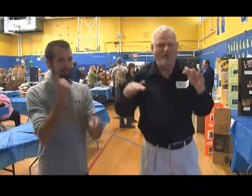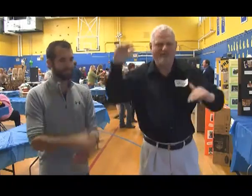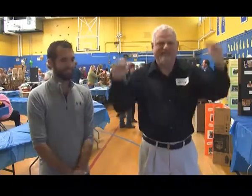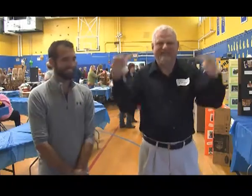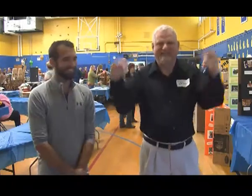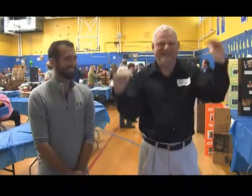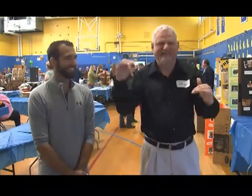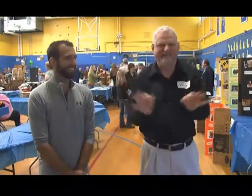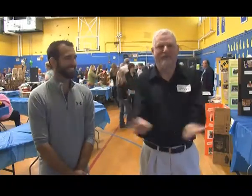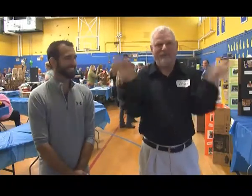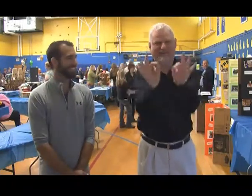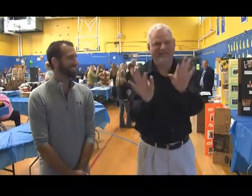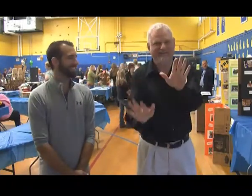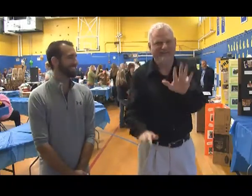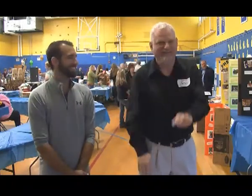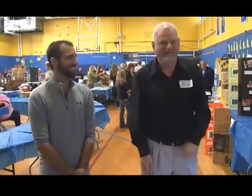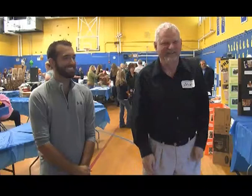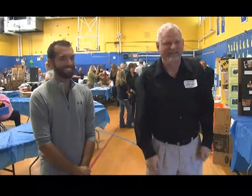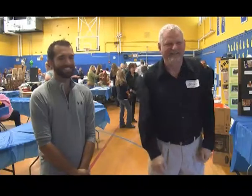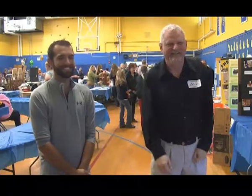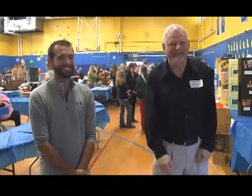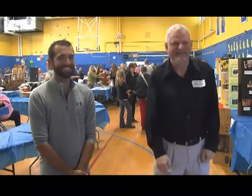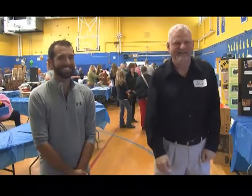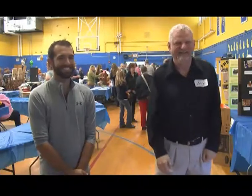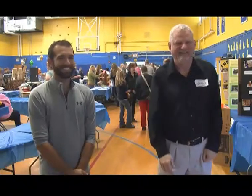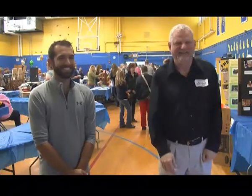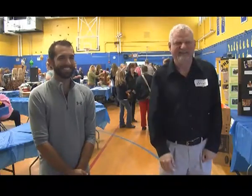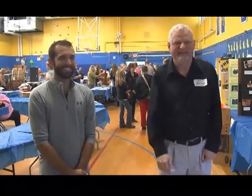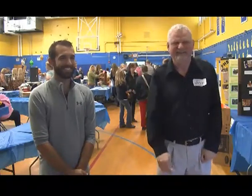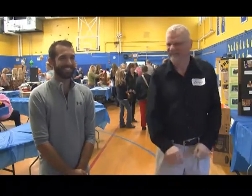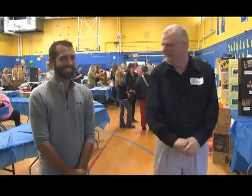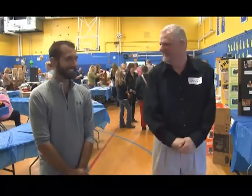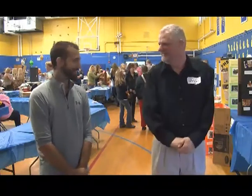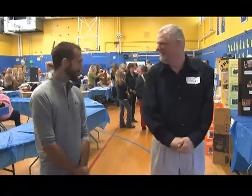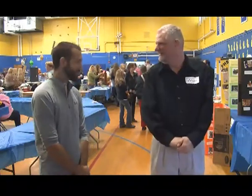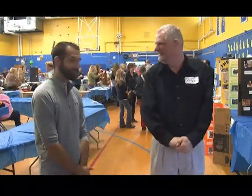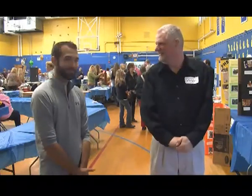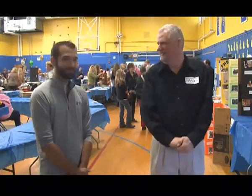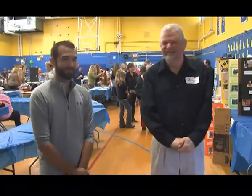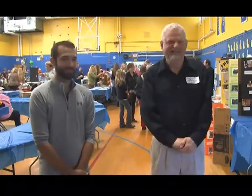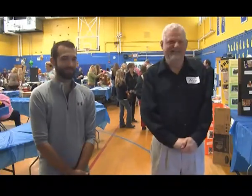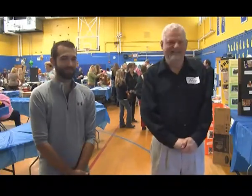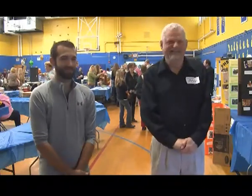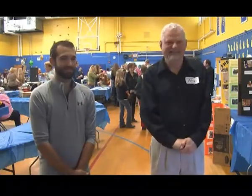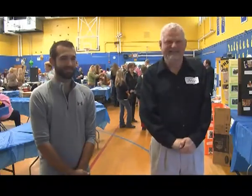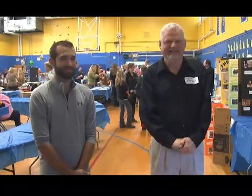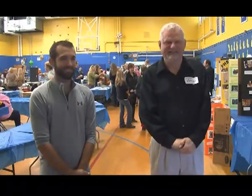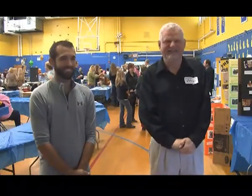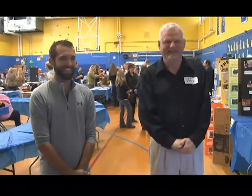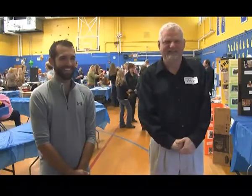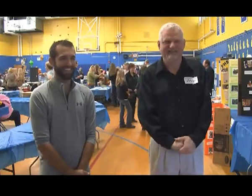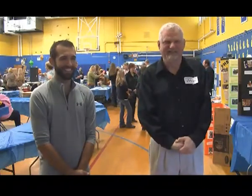So, and Terry is saying, this is a great way to show old and young working together as we move forward in the world.